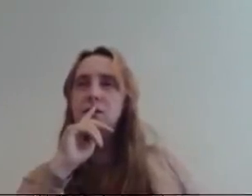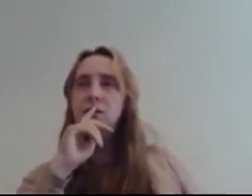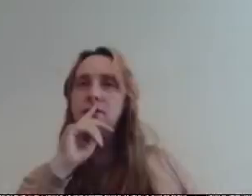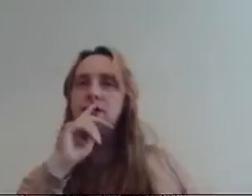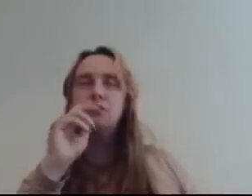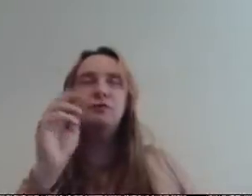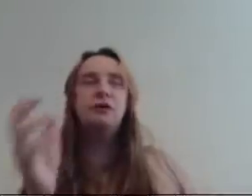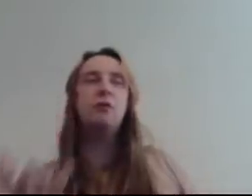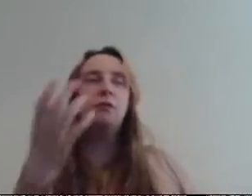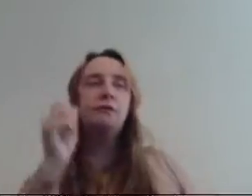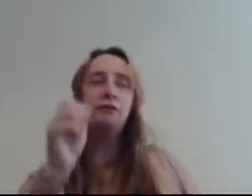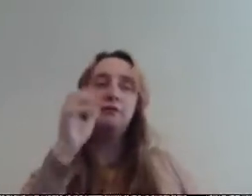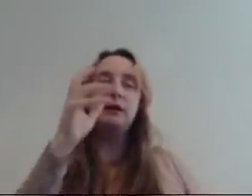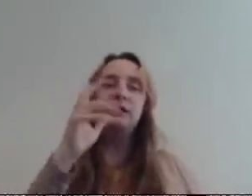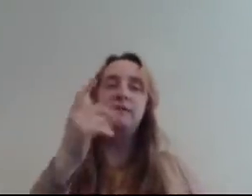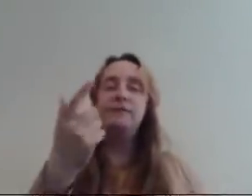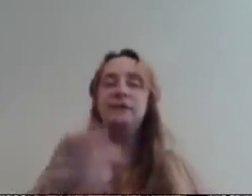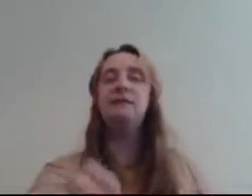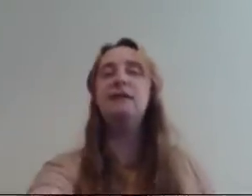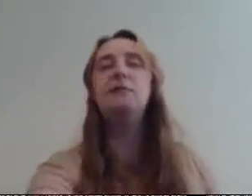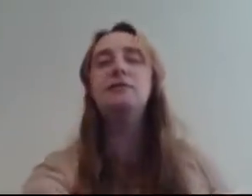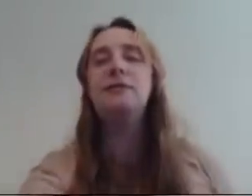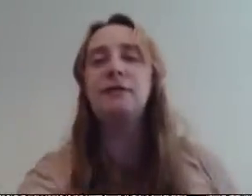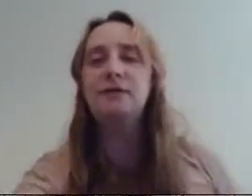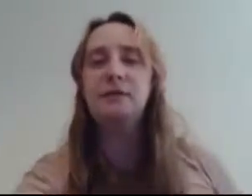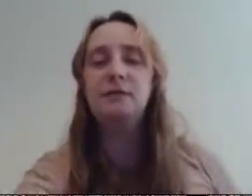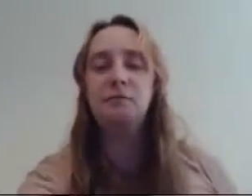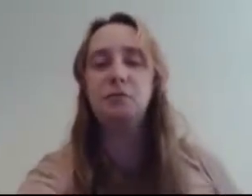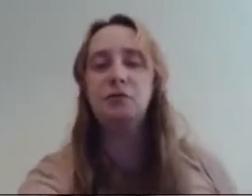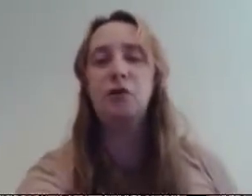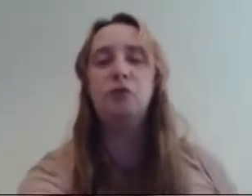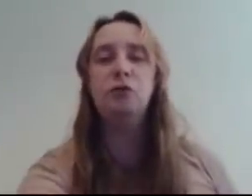so using the quirk and using it again the second time obviously i can see what it's called